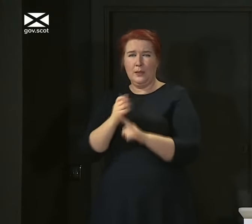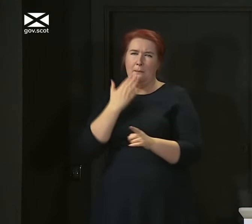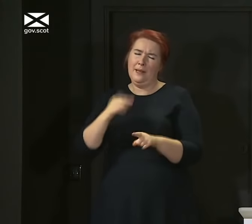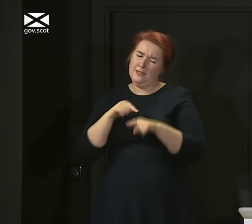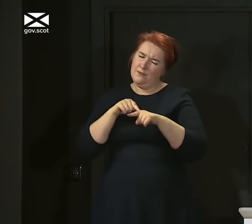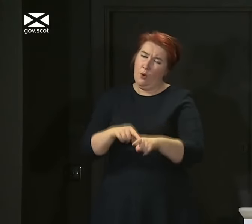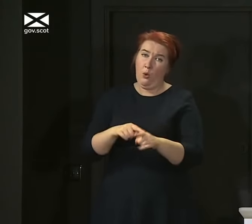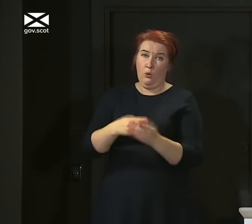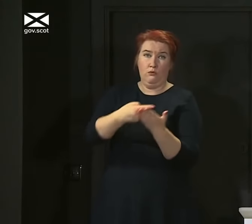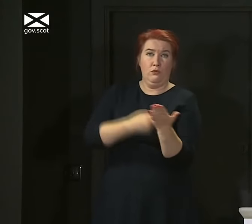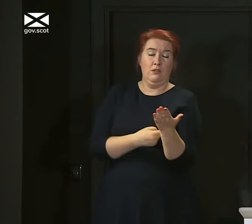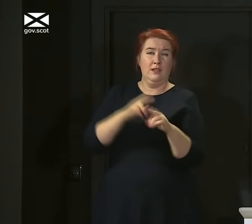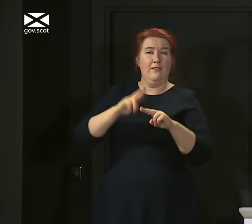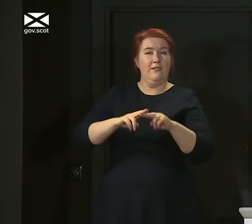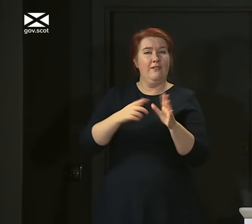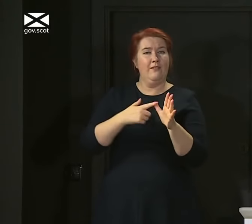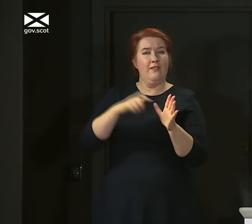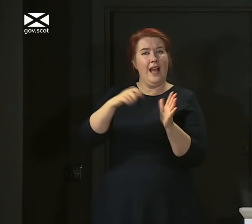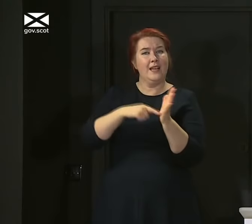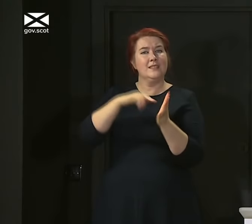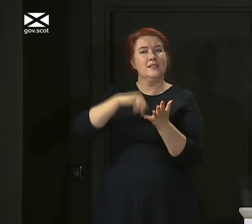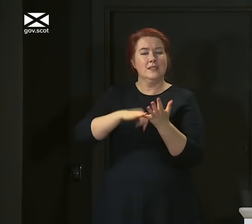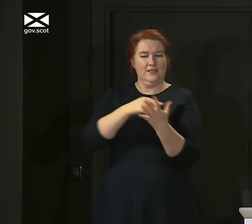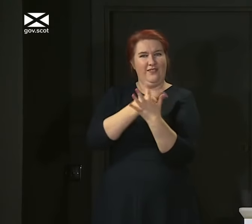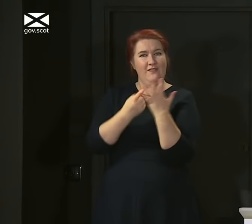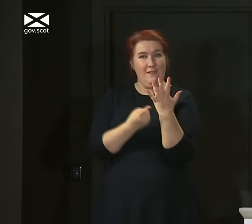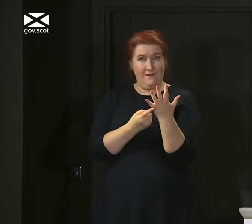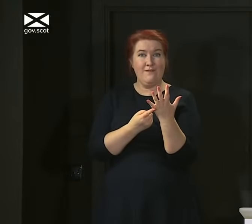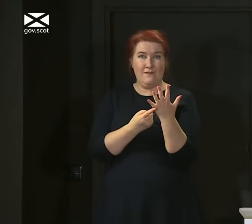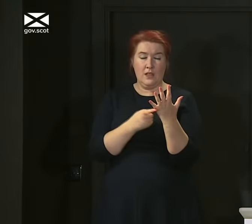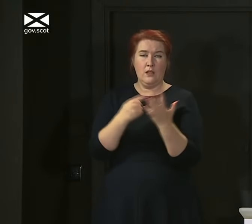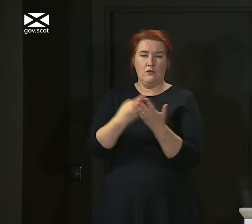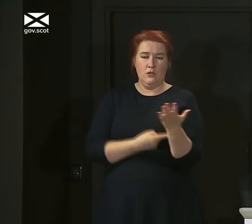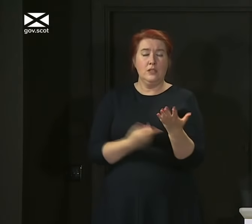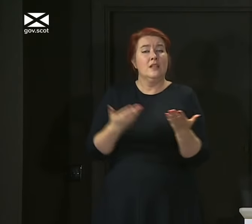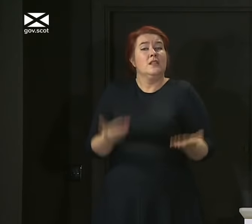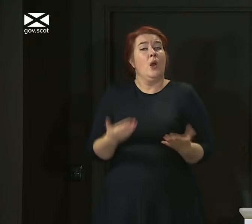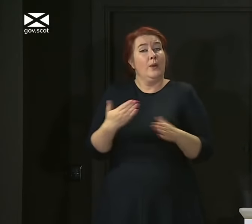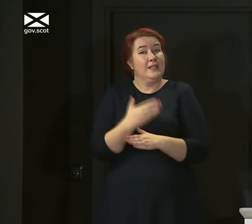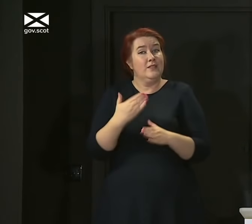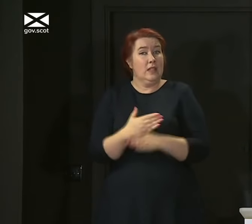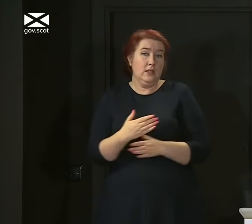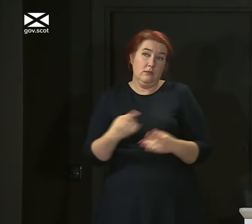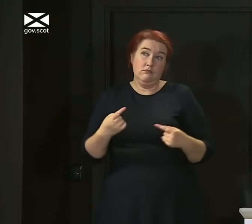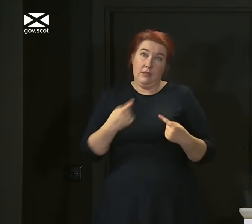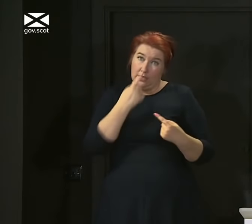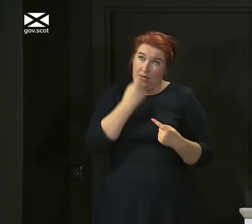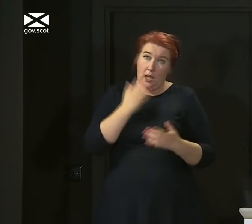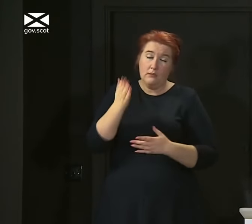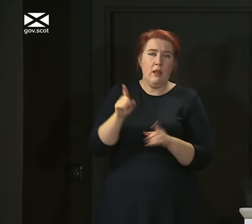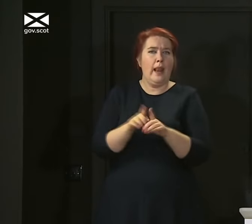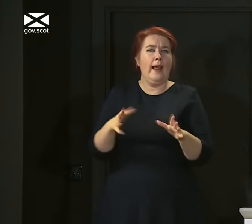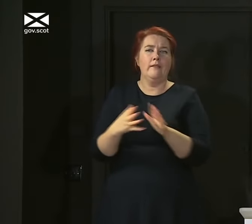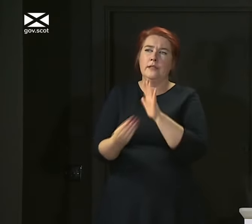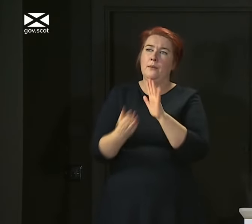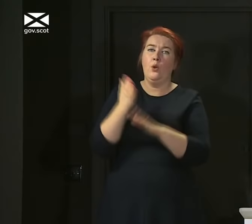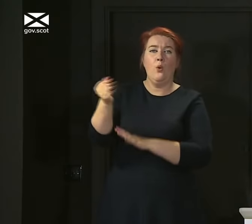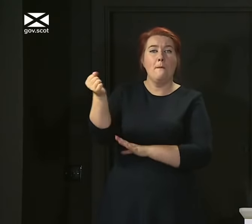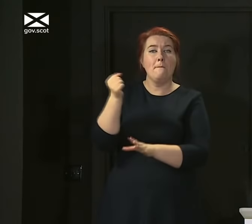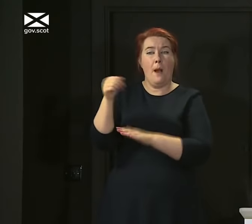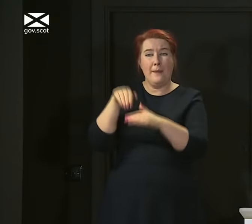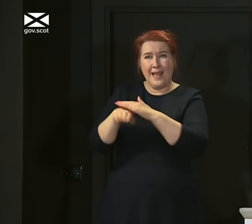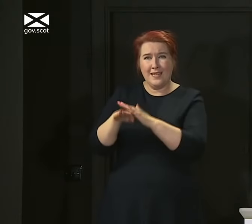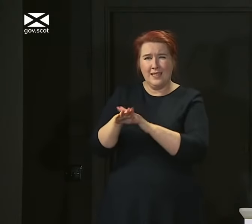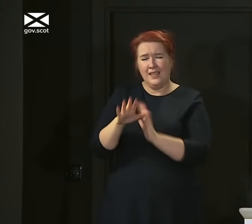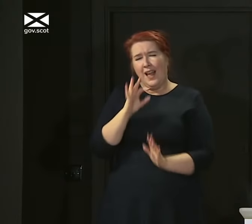our facts campaign. And for those activities which we are now allowed to do, like going to pubs indoors, I'd ask you